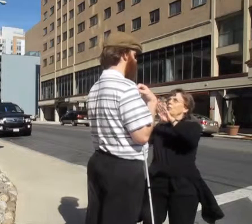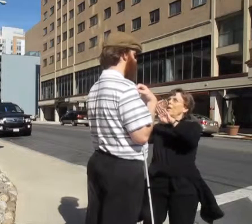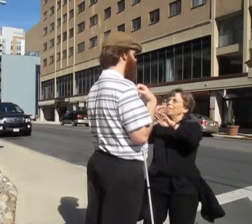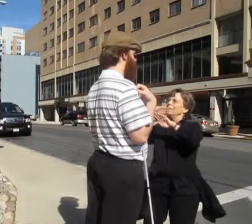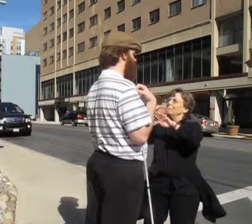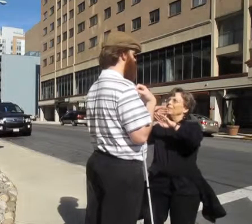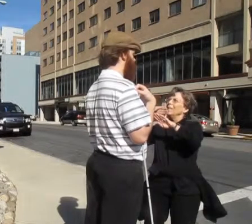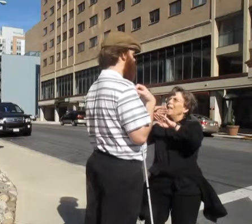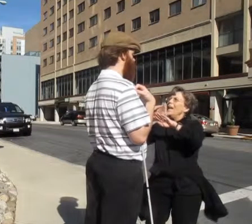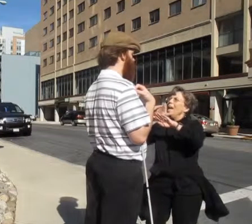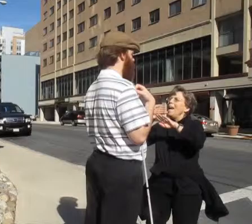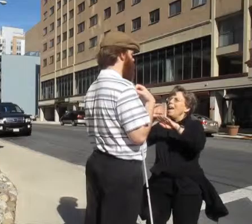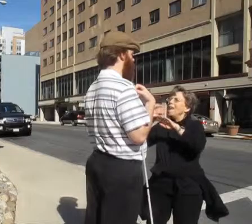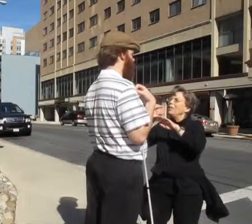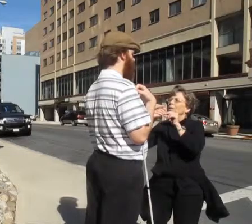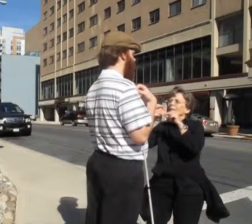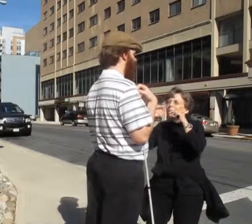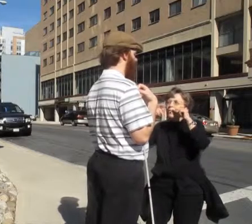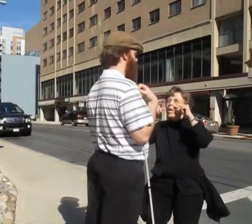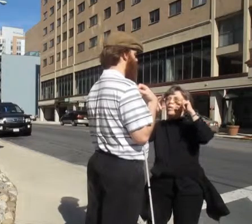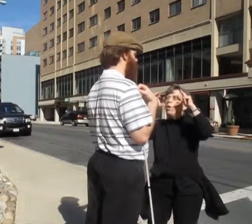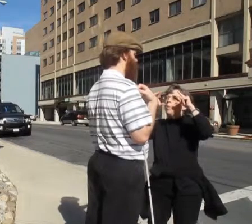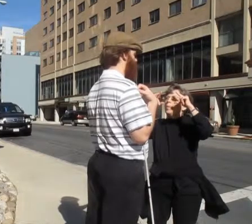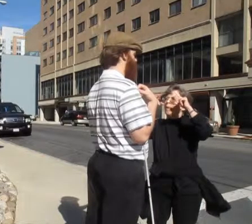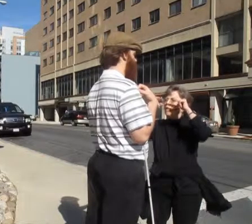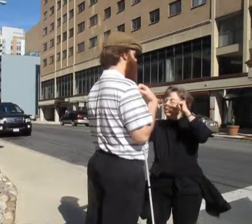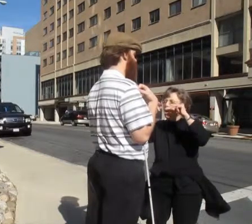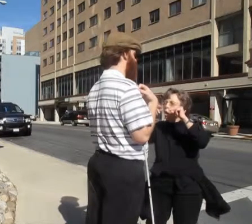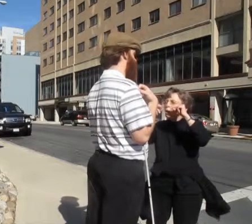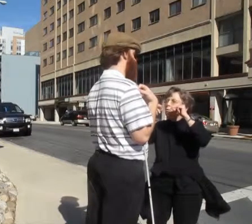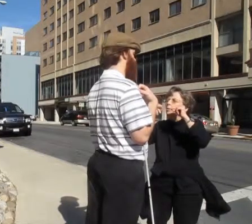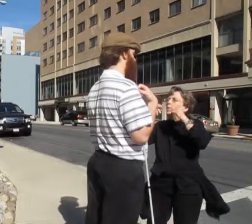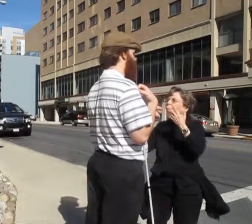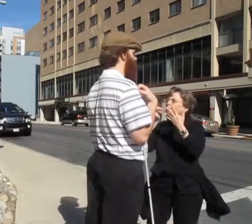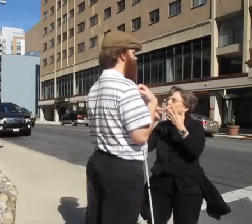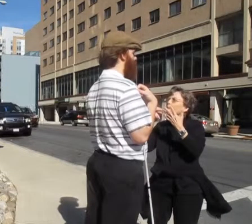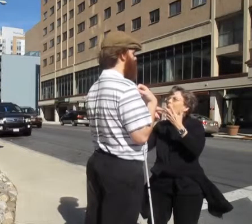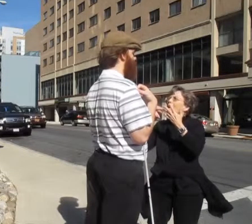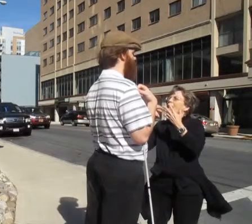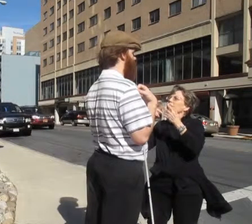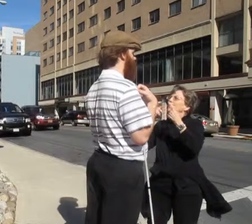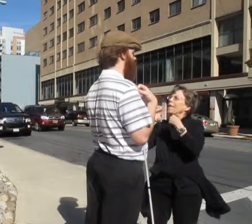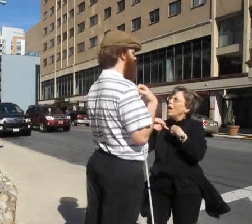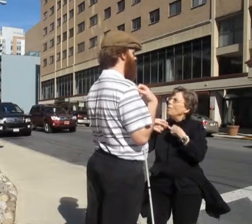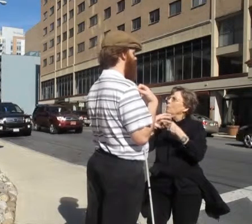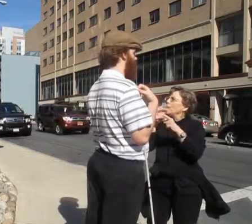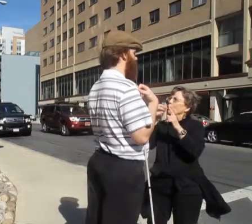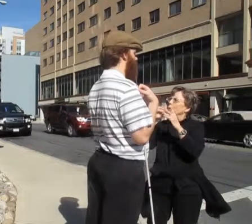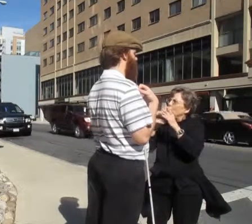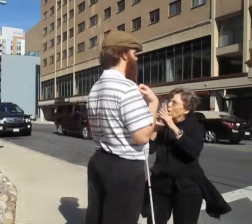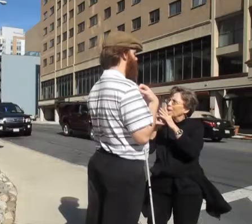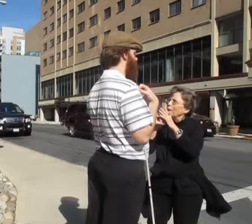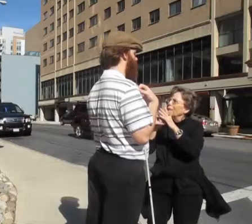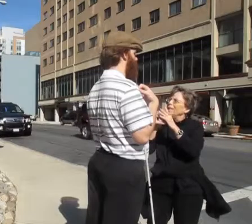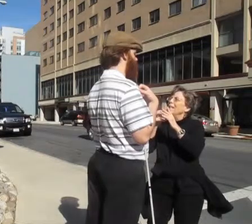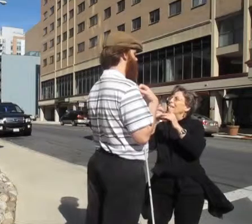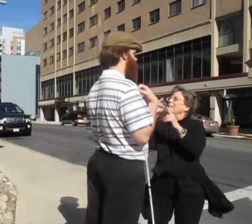crossing, and you can either have eyes open, eyes closed, or whatever, whatever, and you tell me when you start, and you